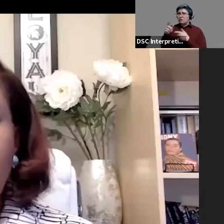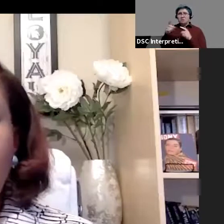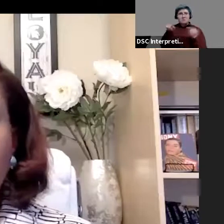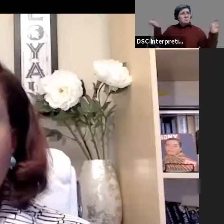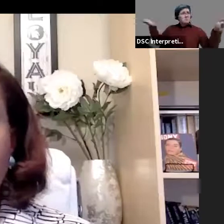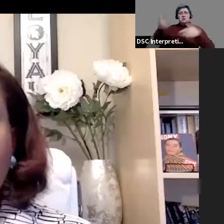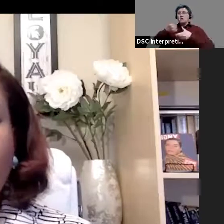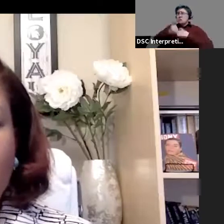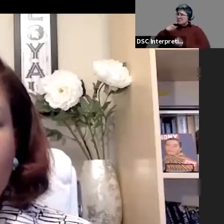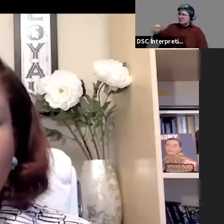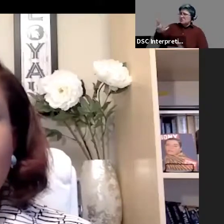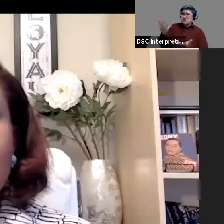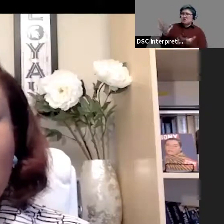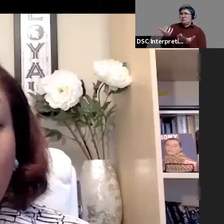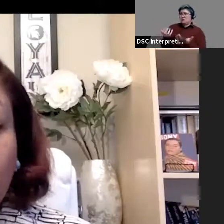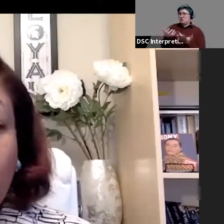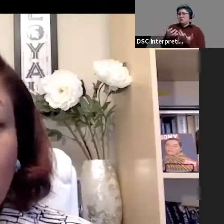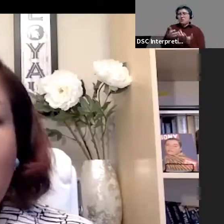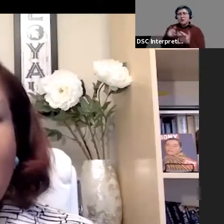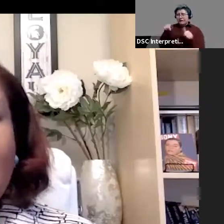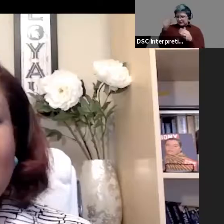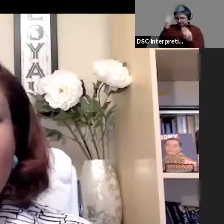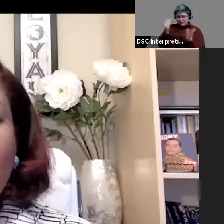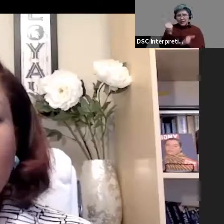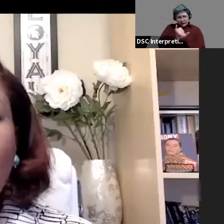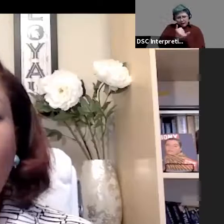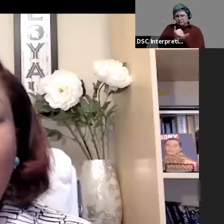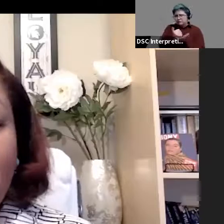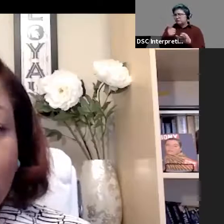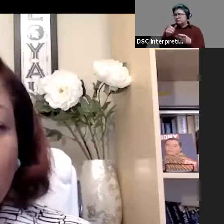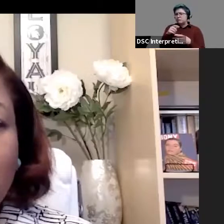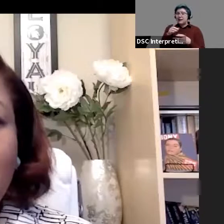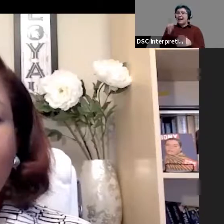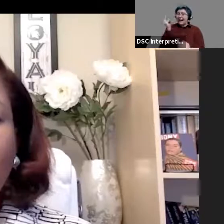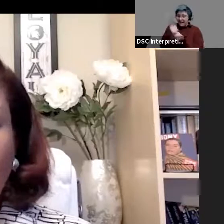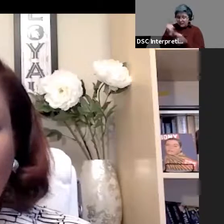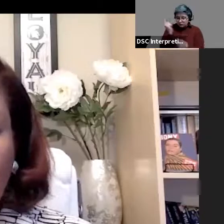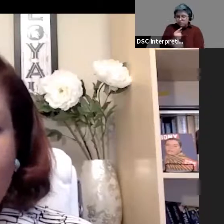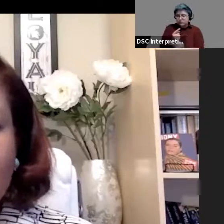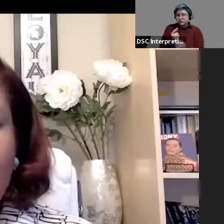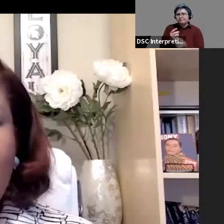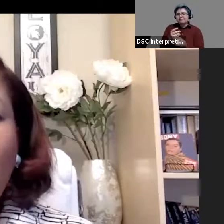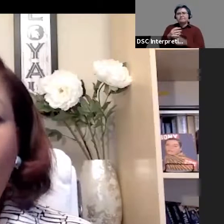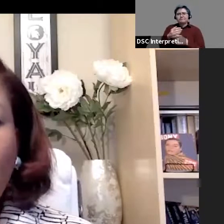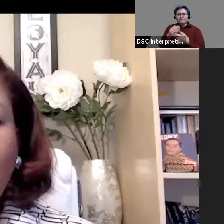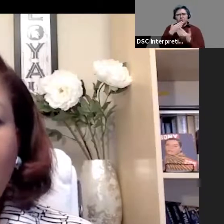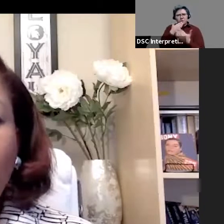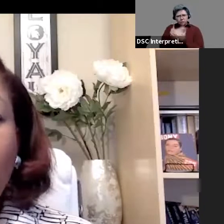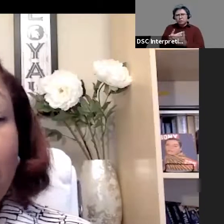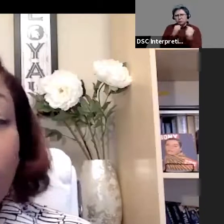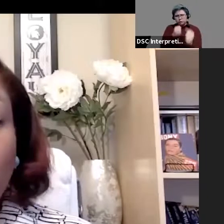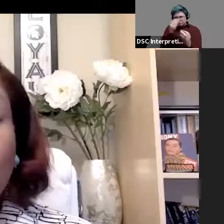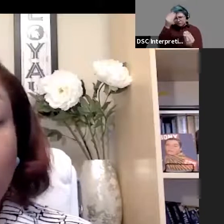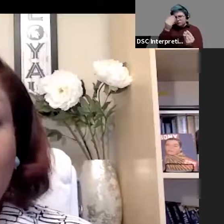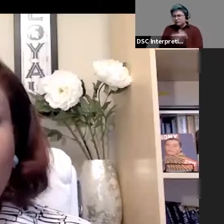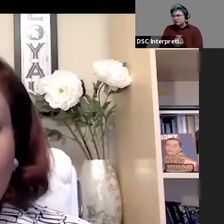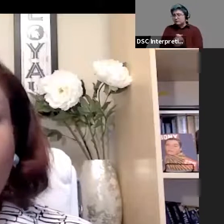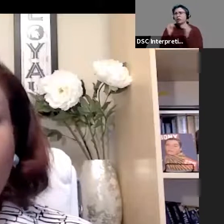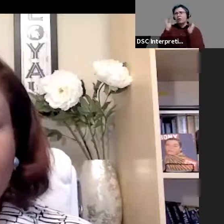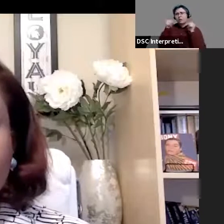trusted medical source. And this information is helpful and it's also accurate and correct and hopefully will be